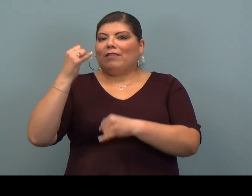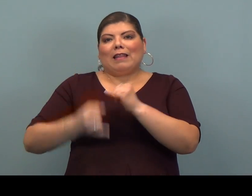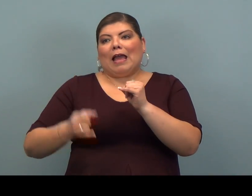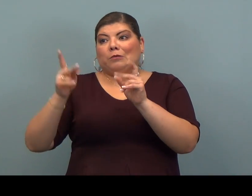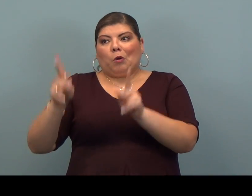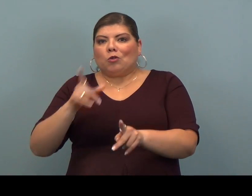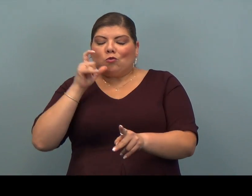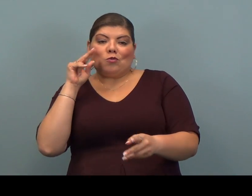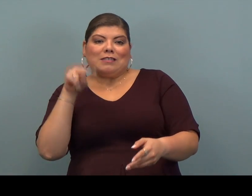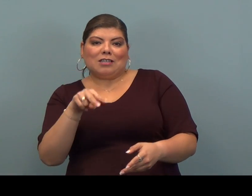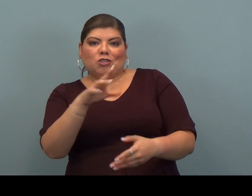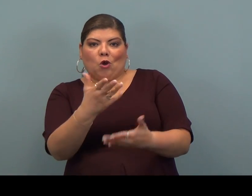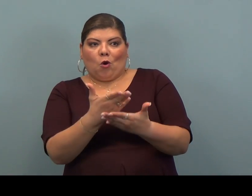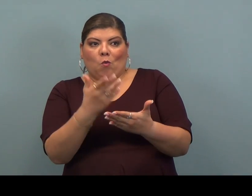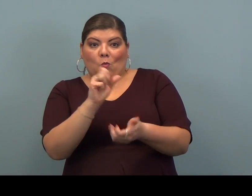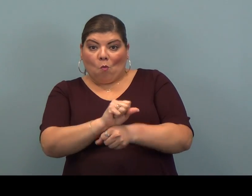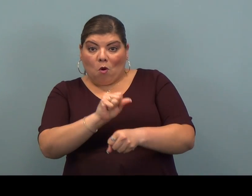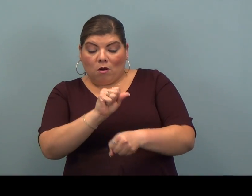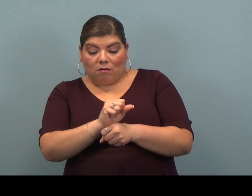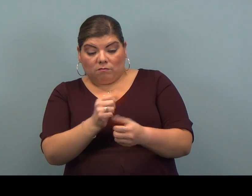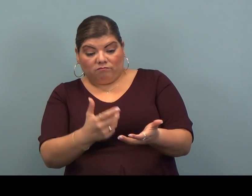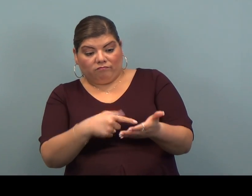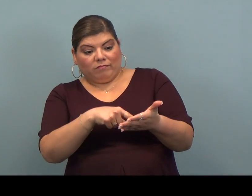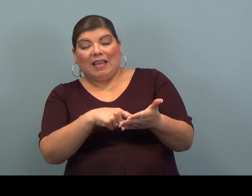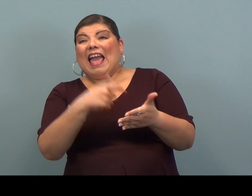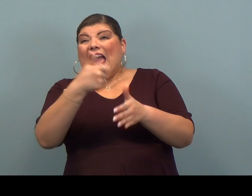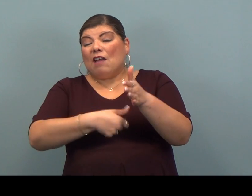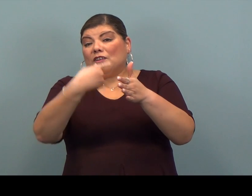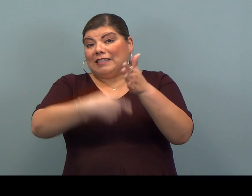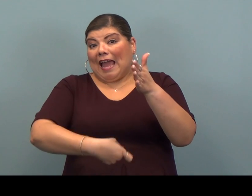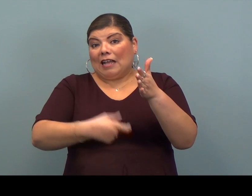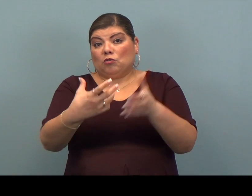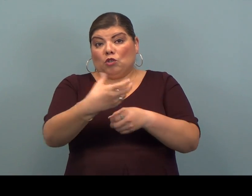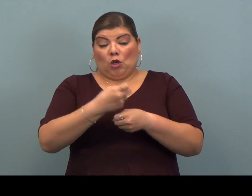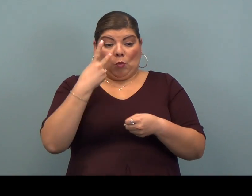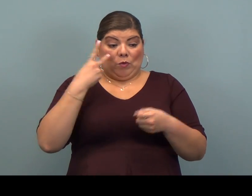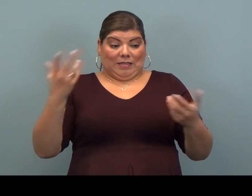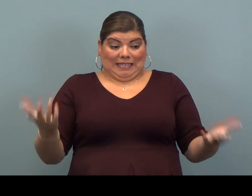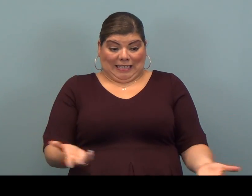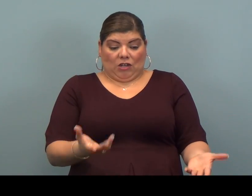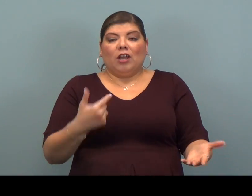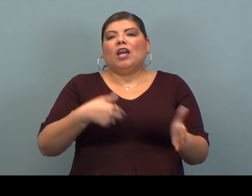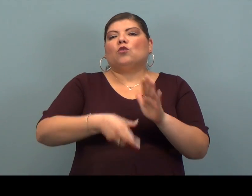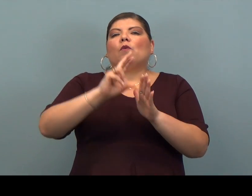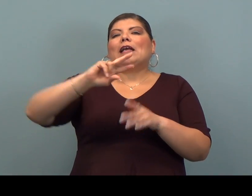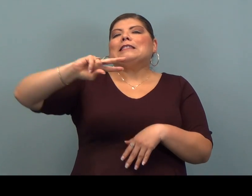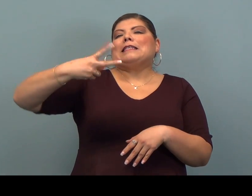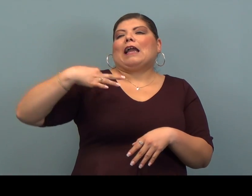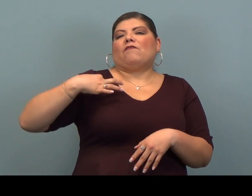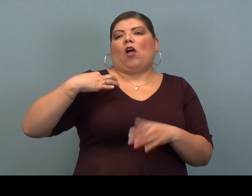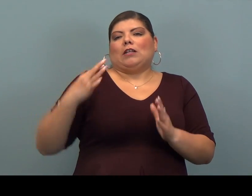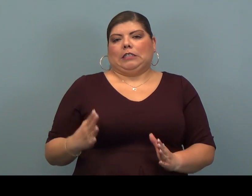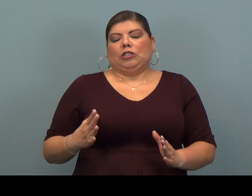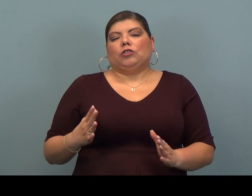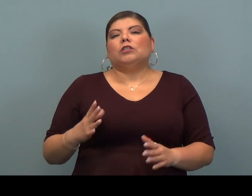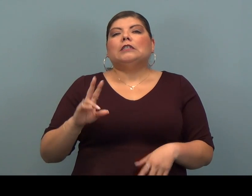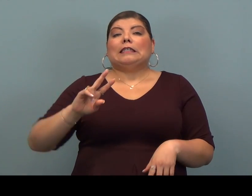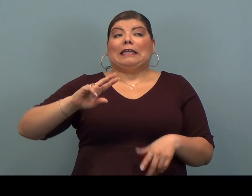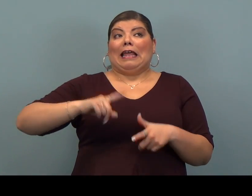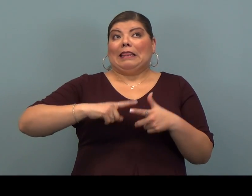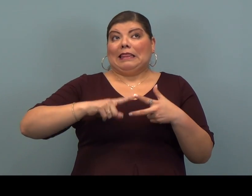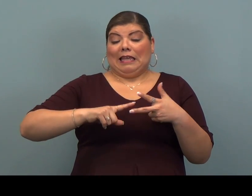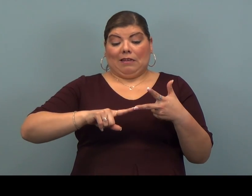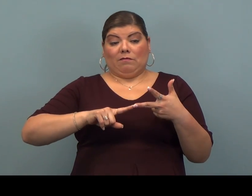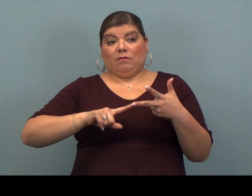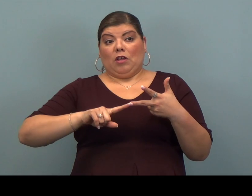the last line of defense. Every tax return that we do here at the tax site is reviewed by a second volunteer and then